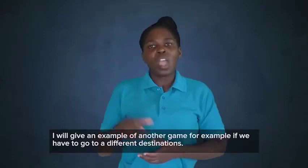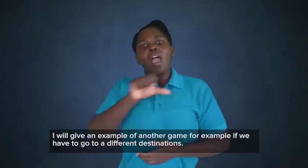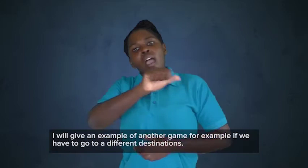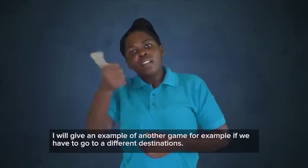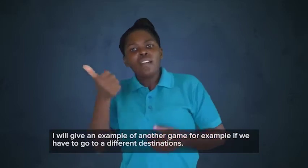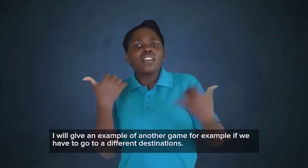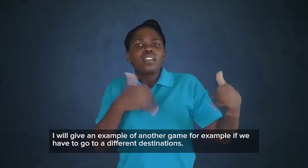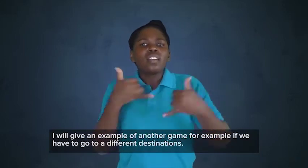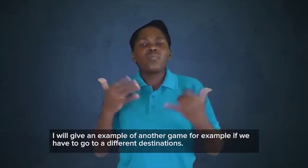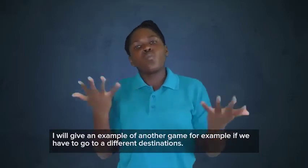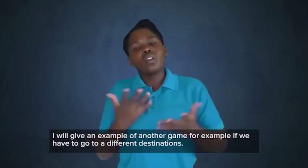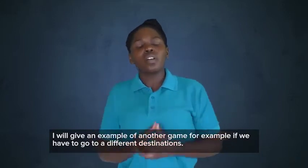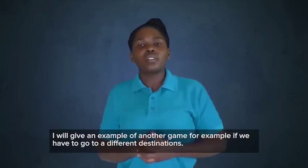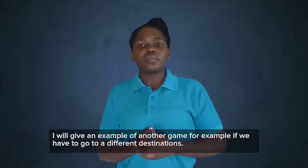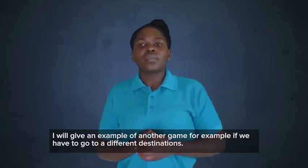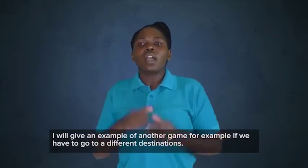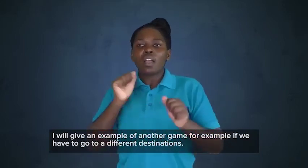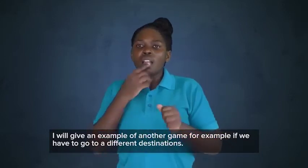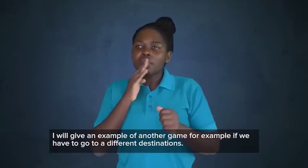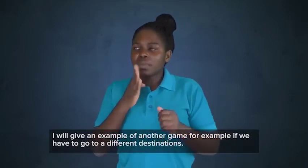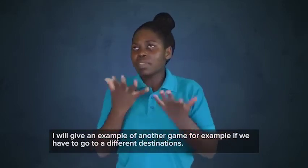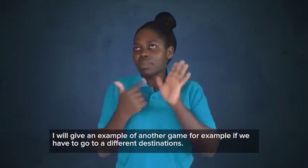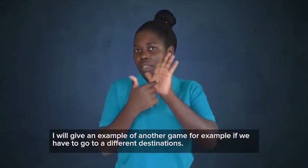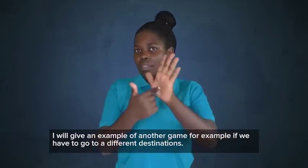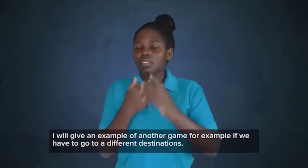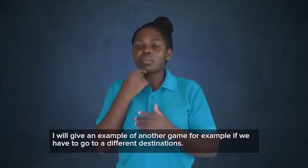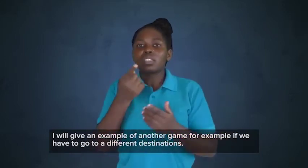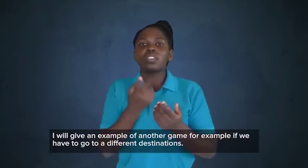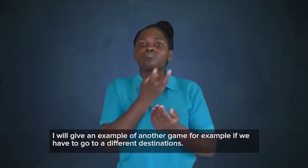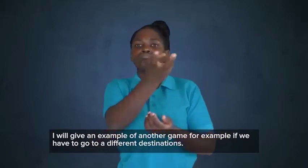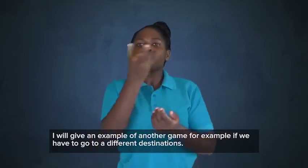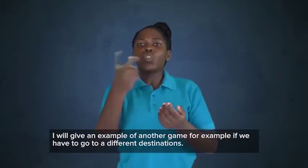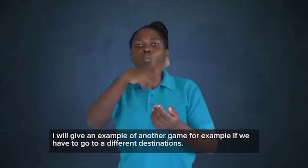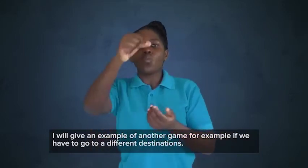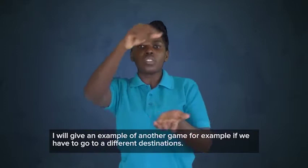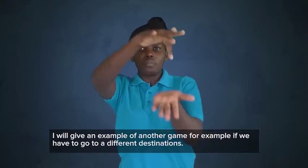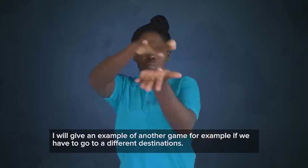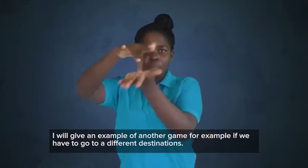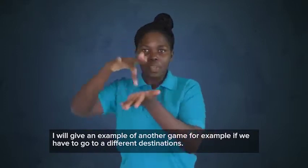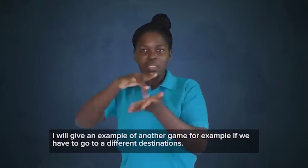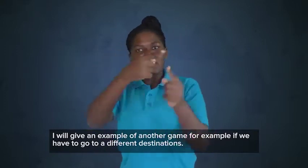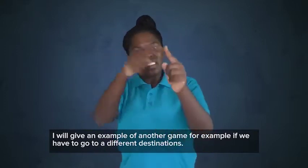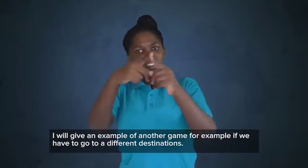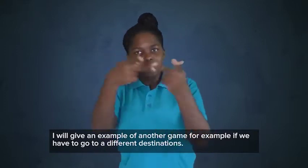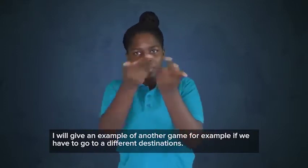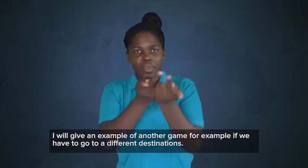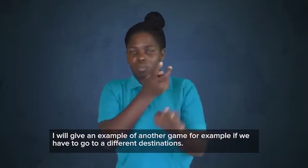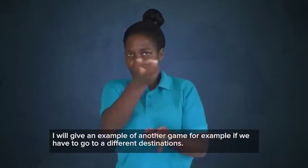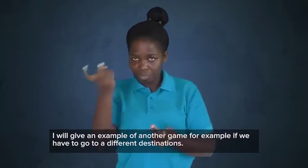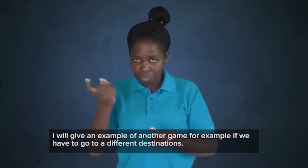I'll give an example of another game. For instance, if we have to go to different destinations,